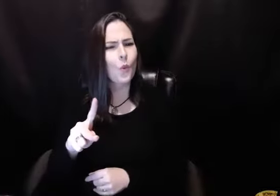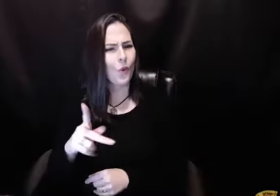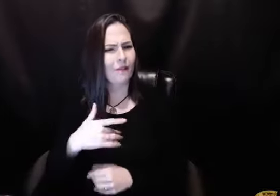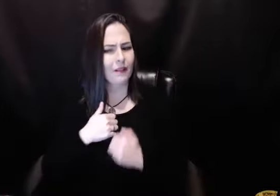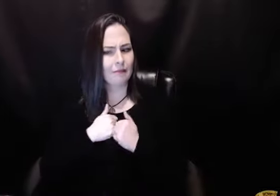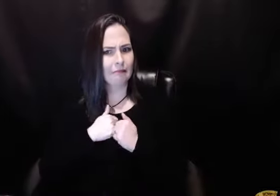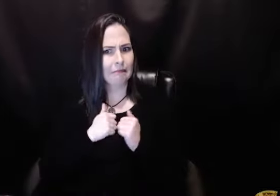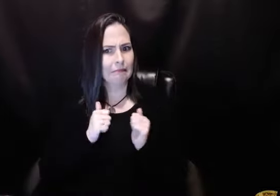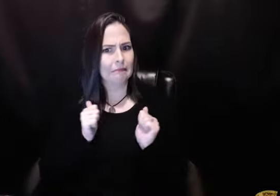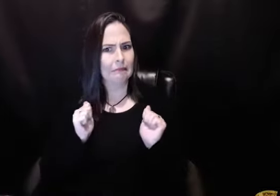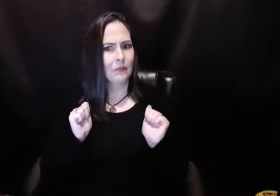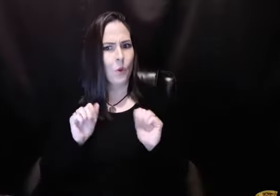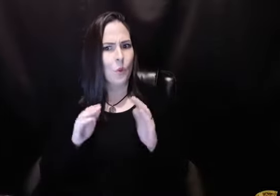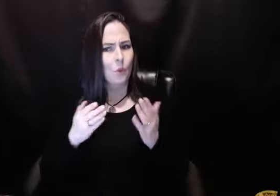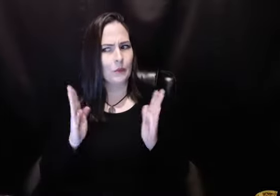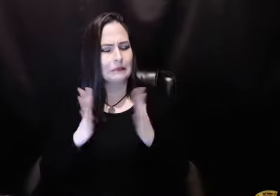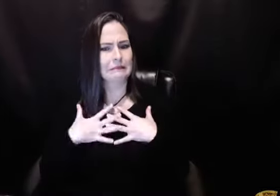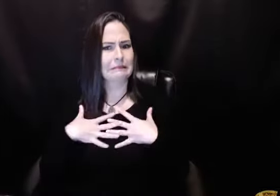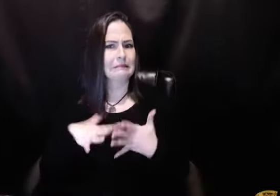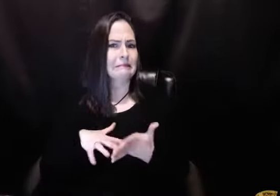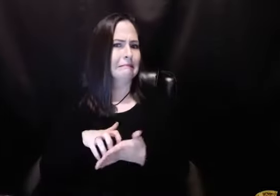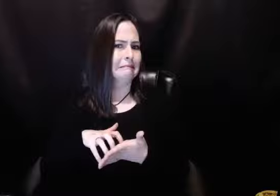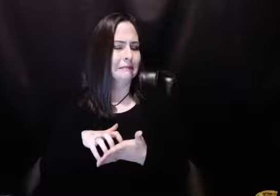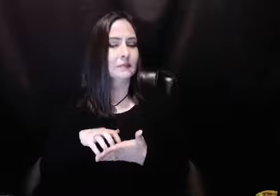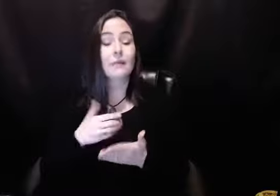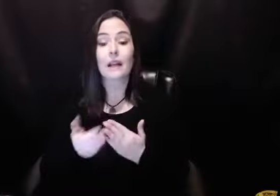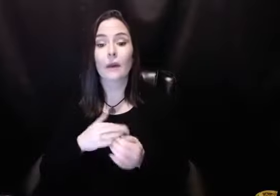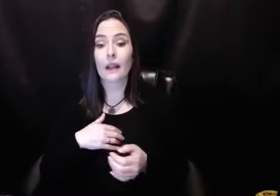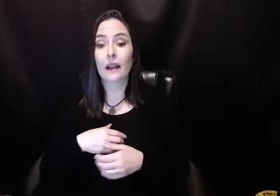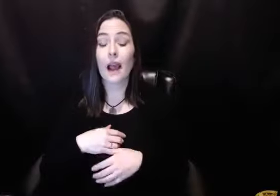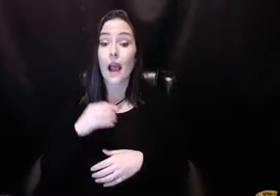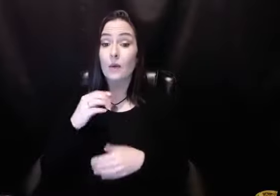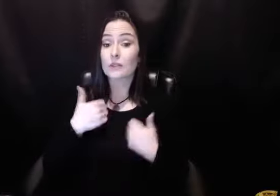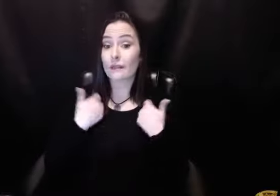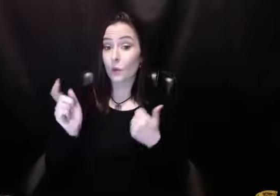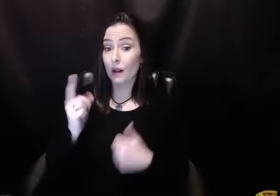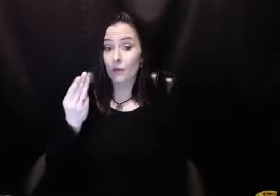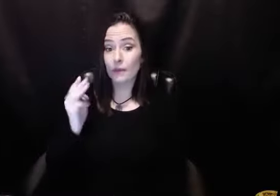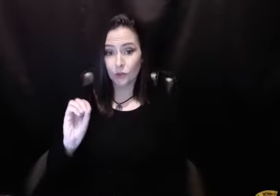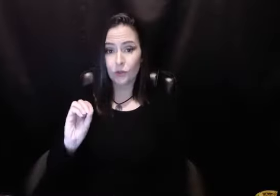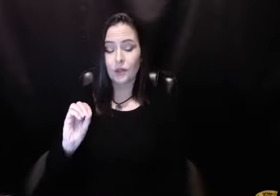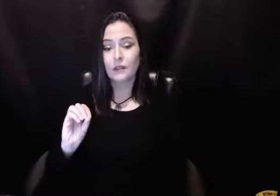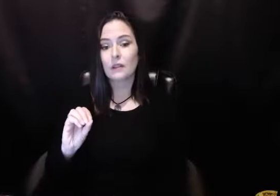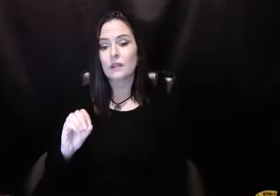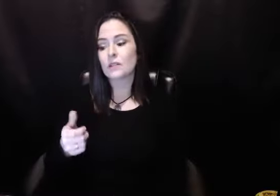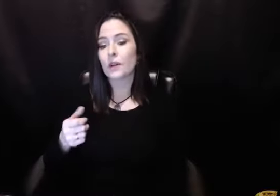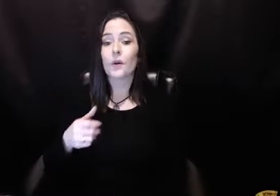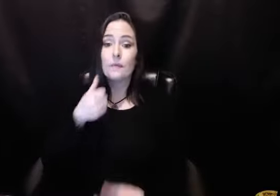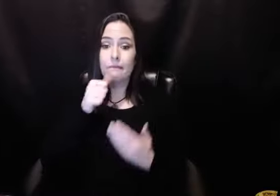I was no, I was, and when you ask, you're really vulnerable. And so I literally wrote the letter, put it in a mailbox, and it was in Missouri.